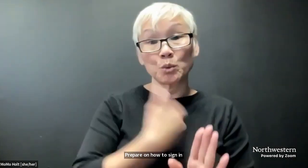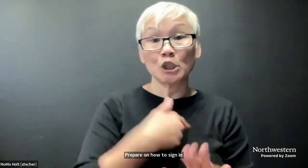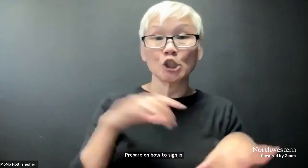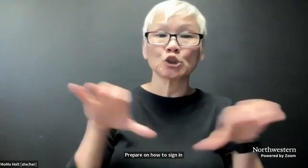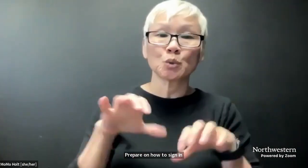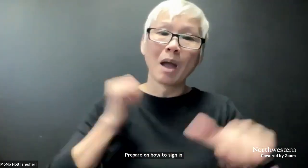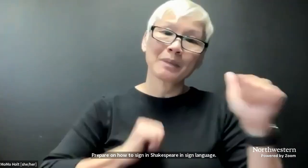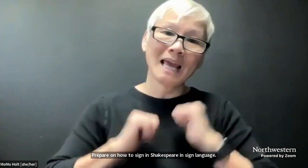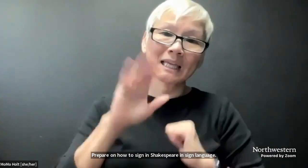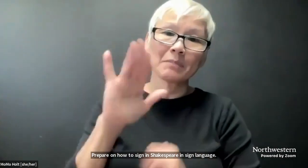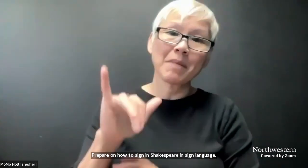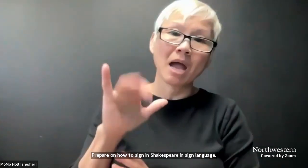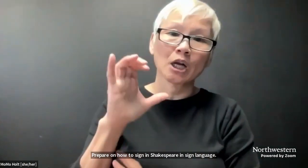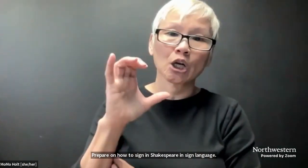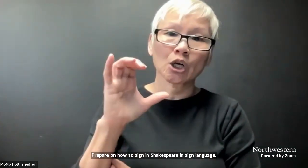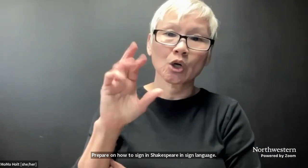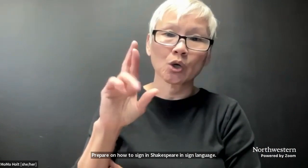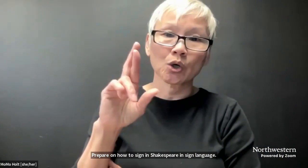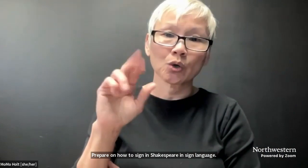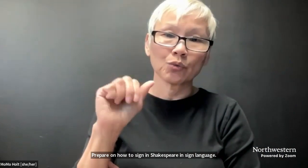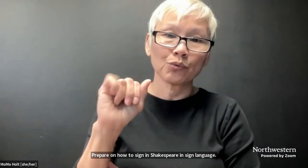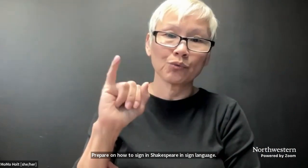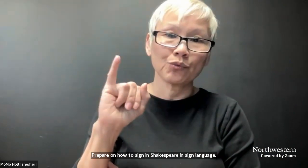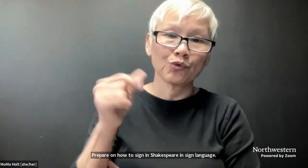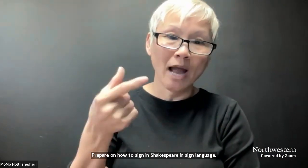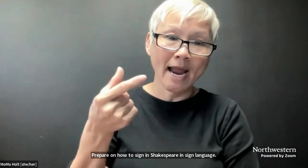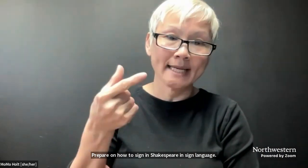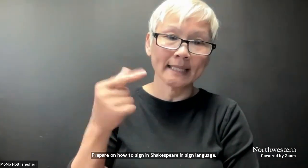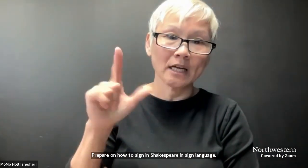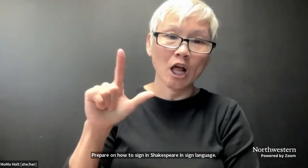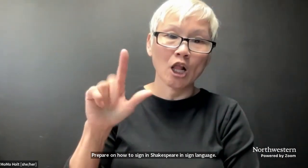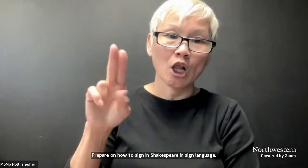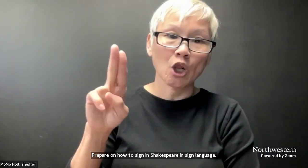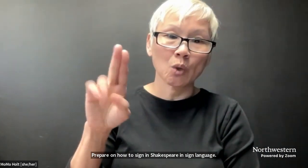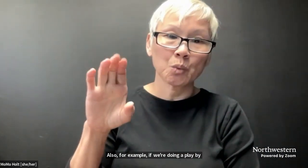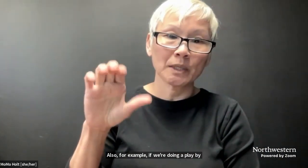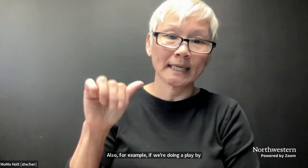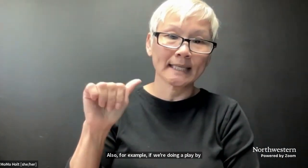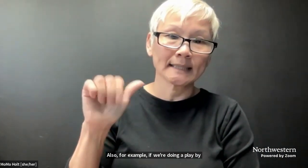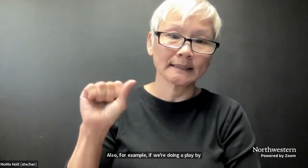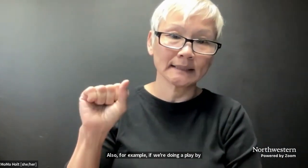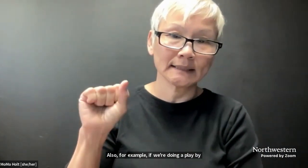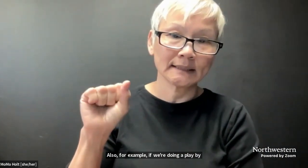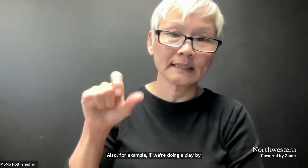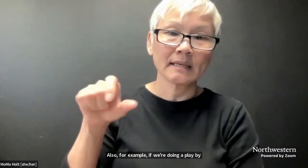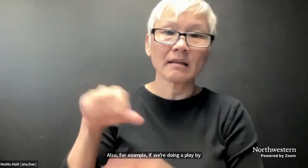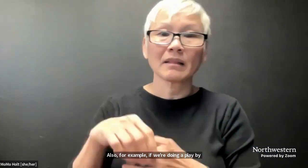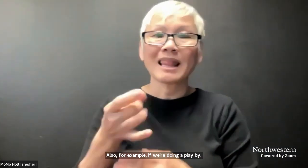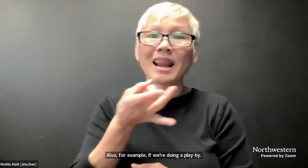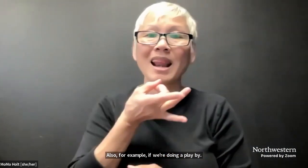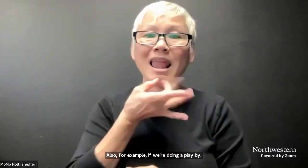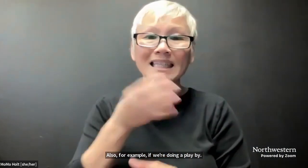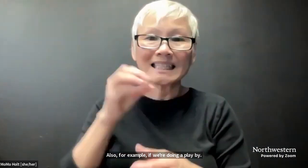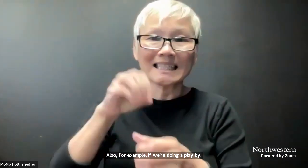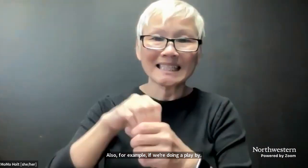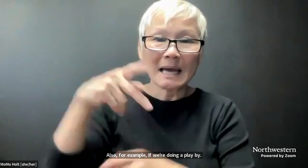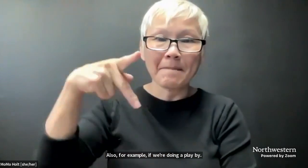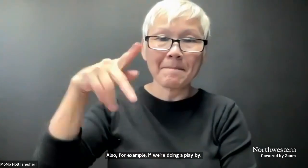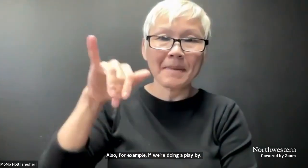Also, for example, if we're doing a play by, say, Craig Lucas,